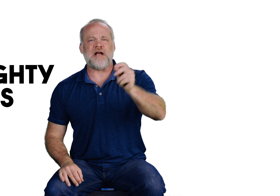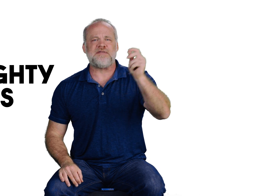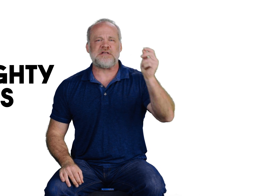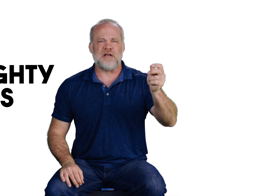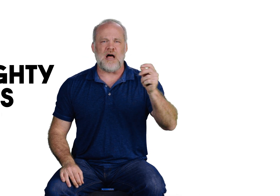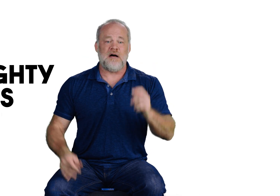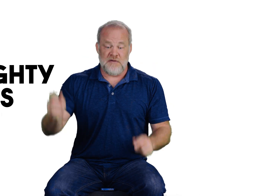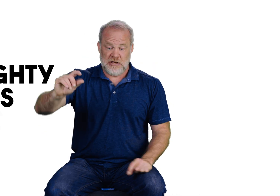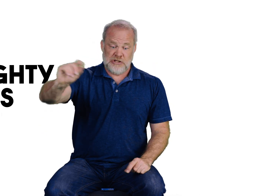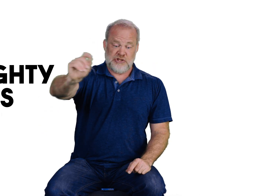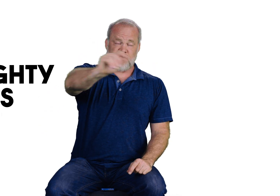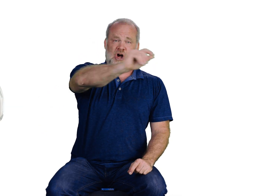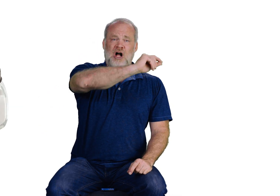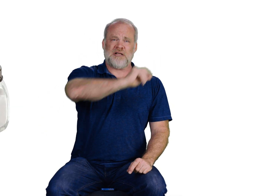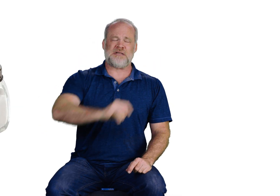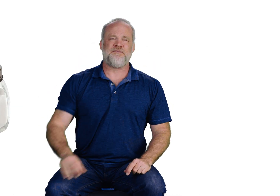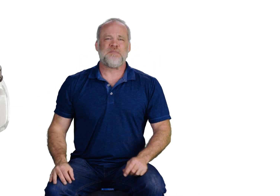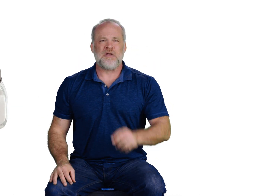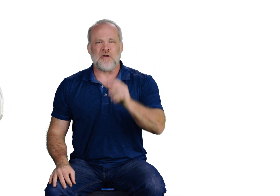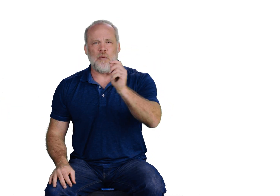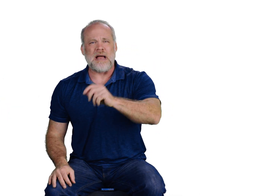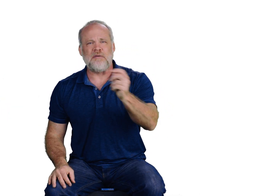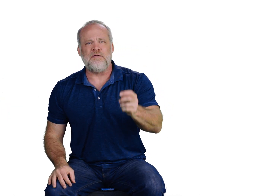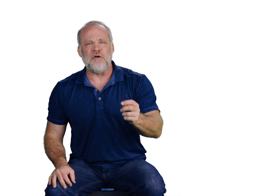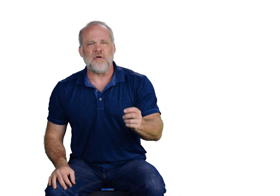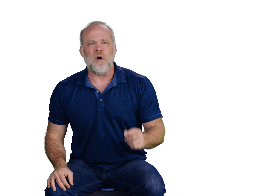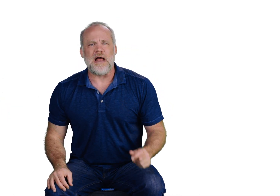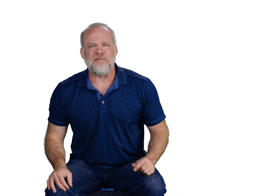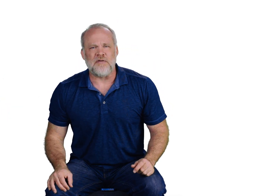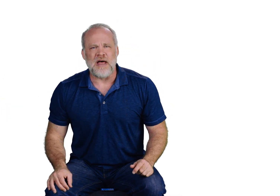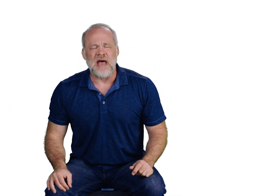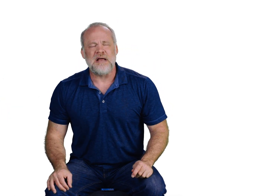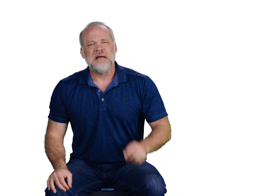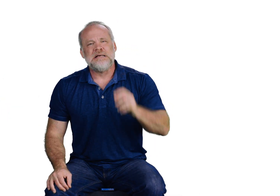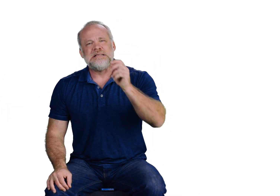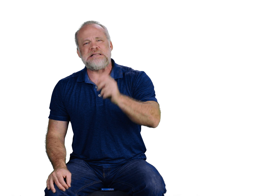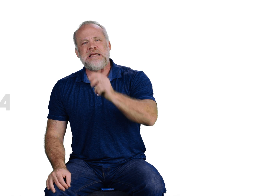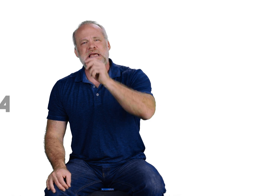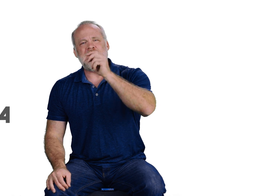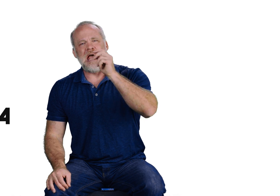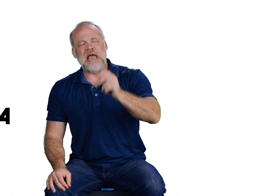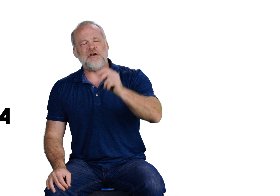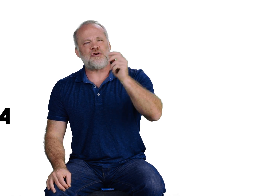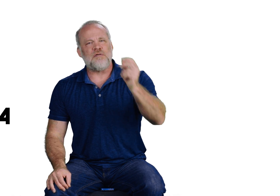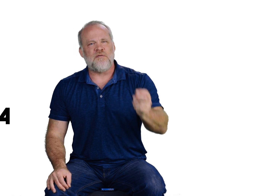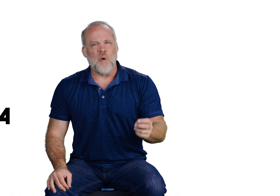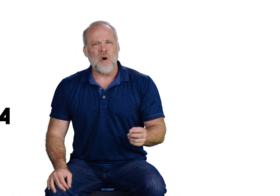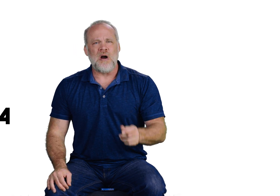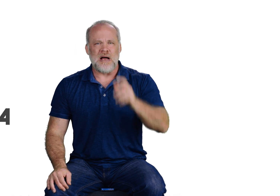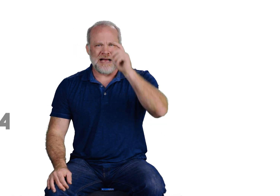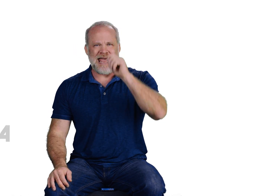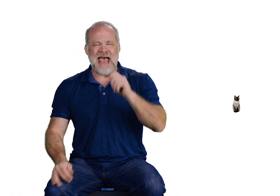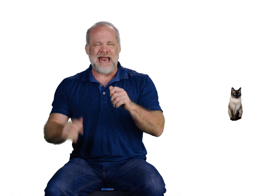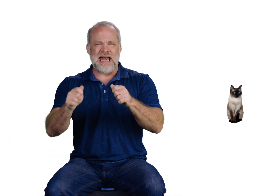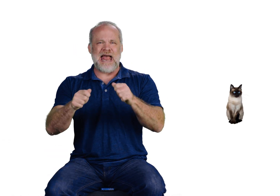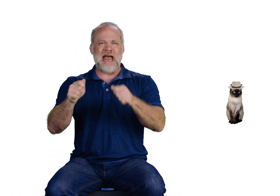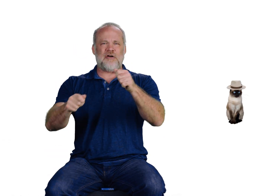chefs love salt. Go back and review the one after that. CH4. A cat in a hat